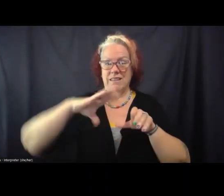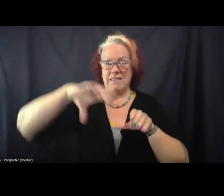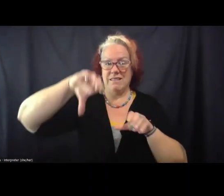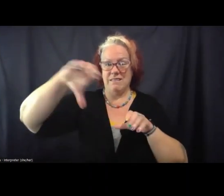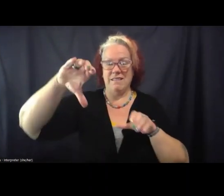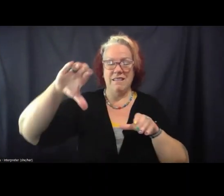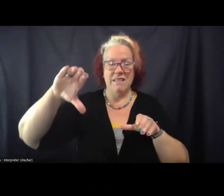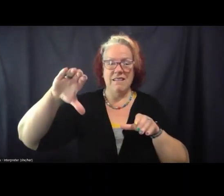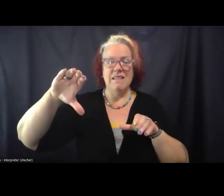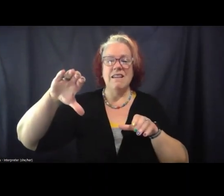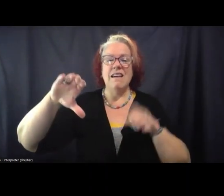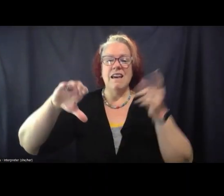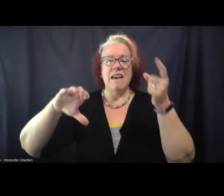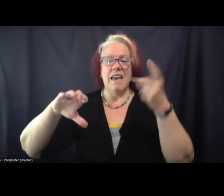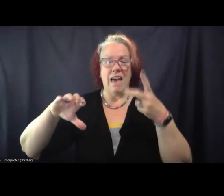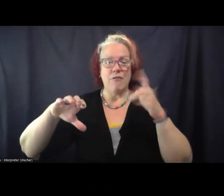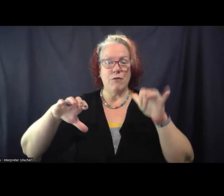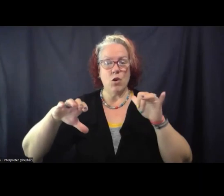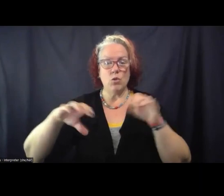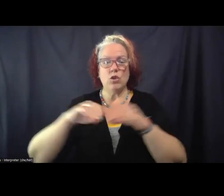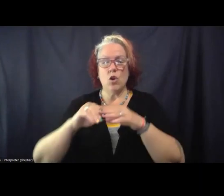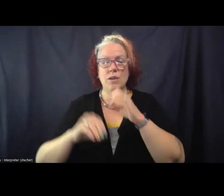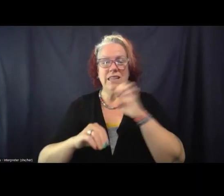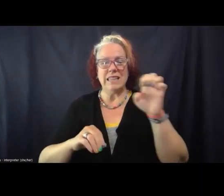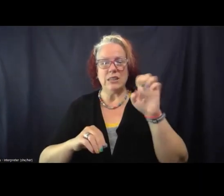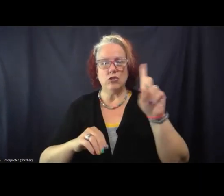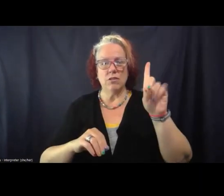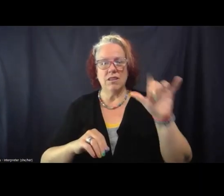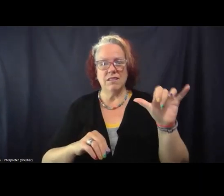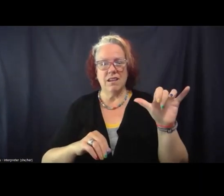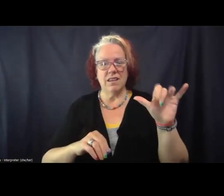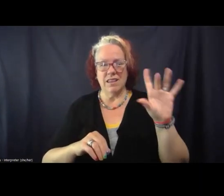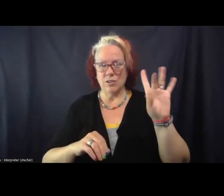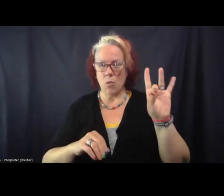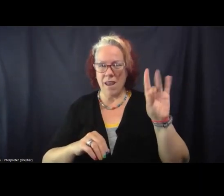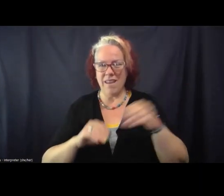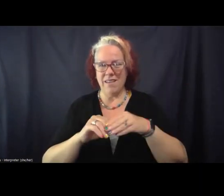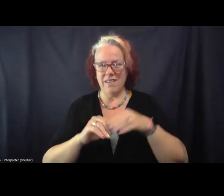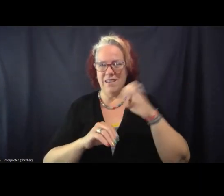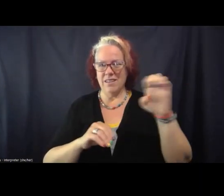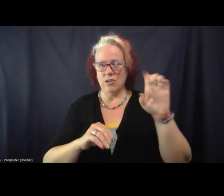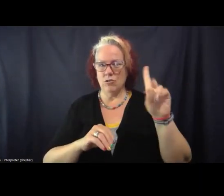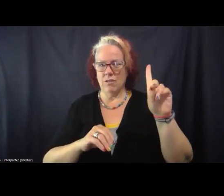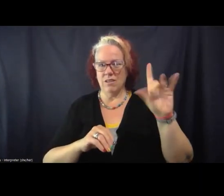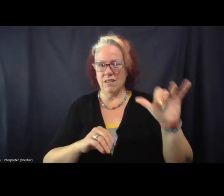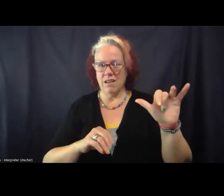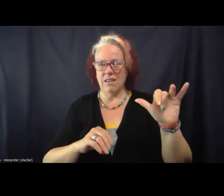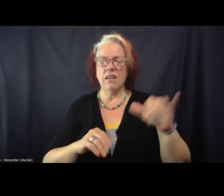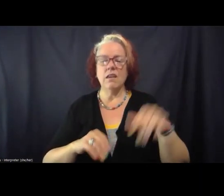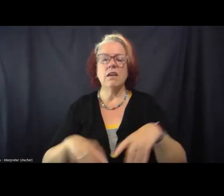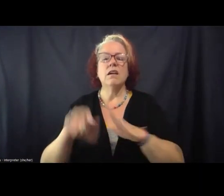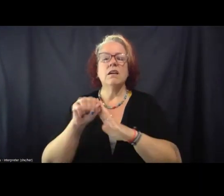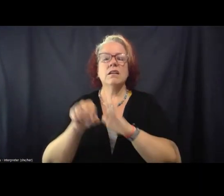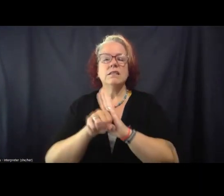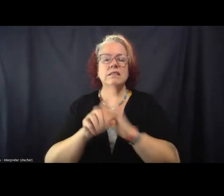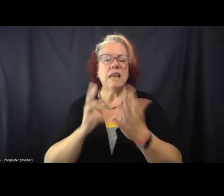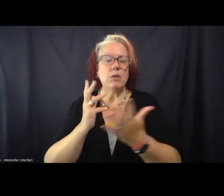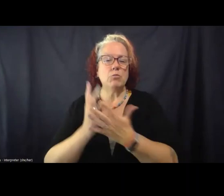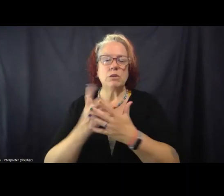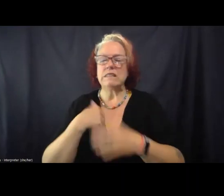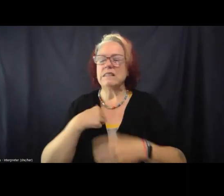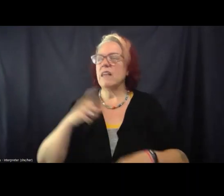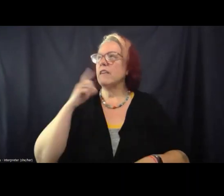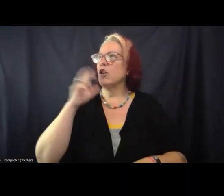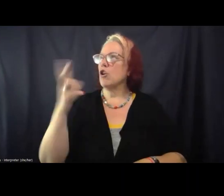of those, eight of those are in eastern Kentucky alone. That includes, you know, a bunch of state prisons. I think there's three